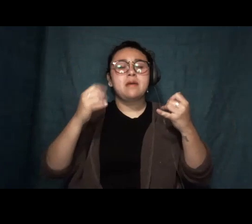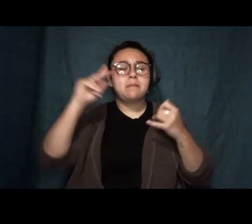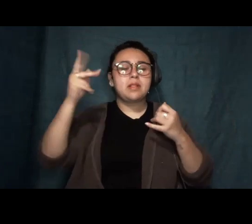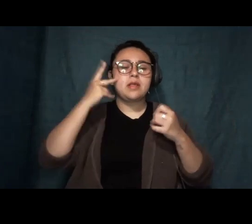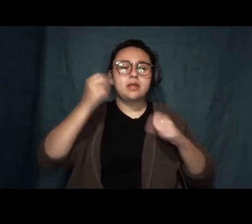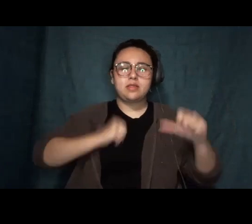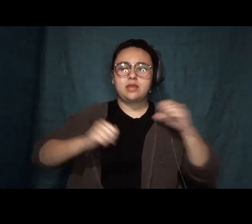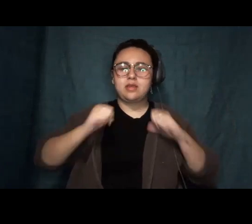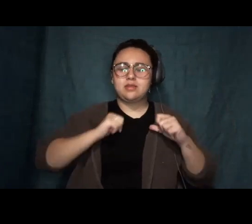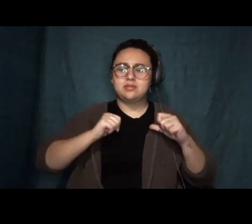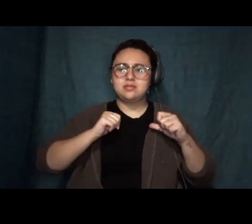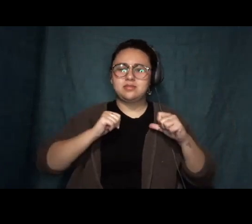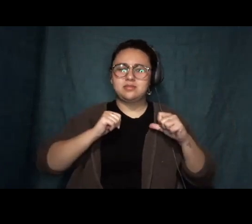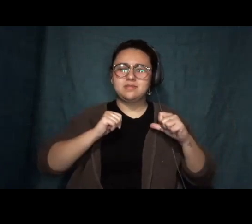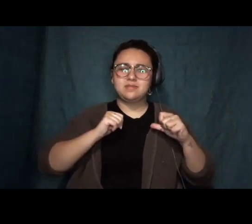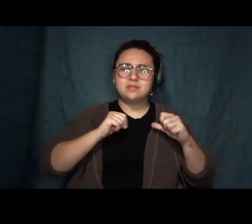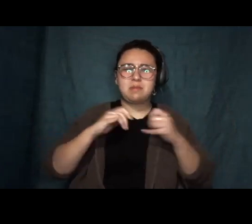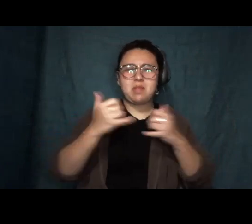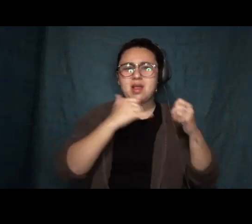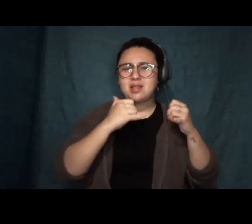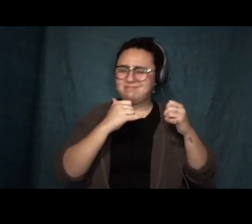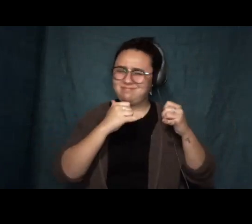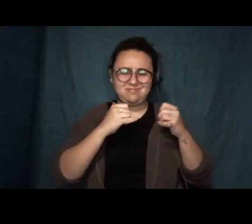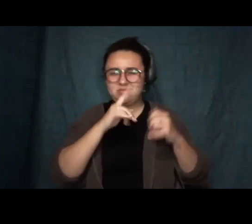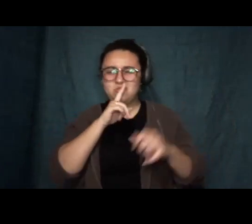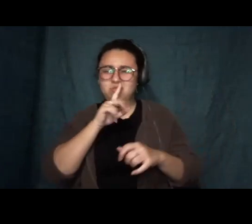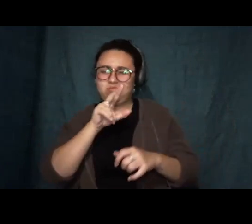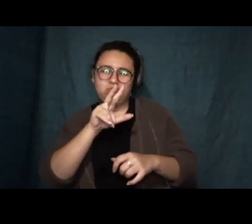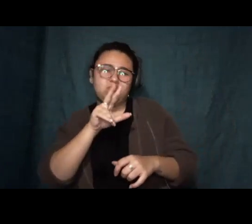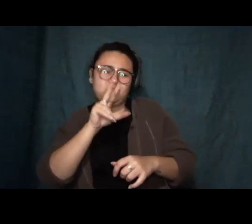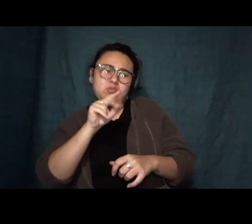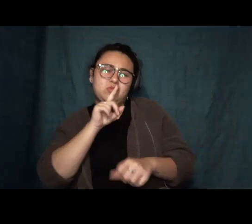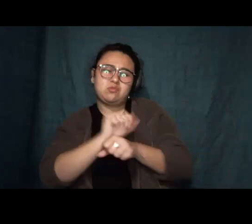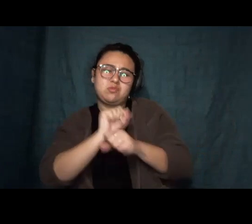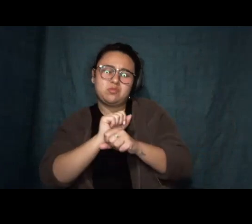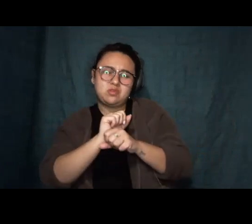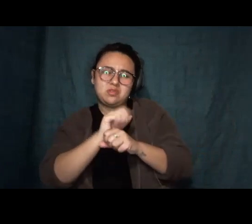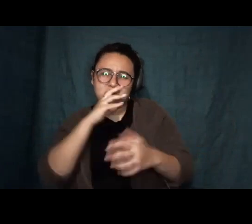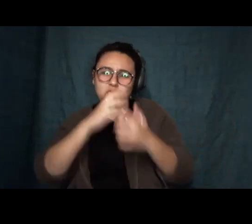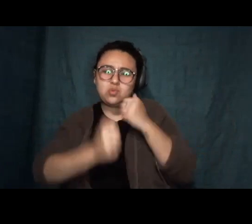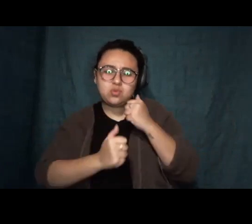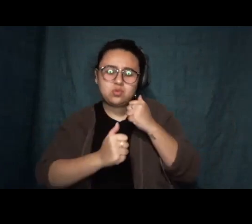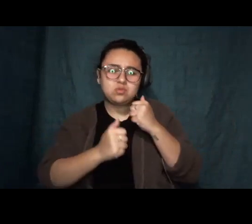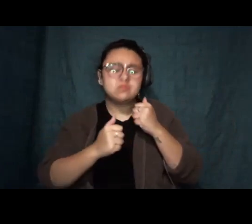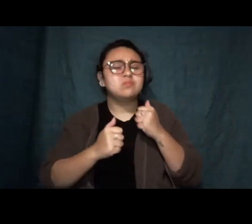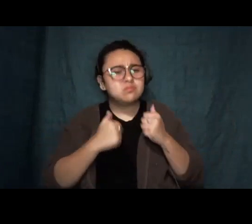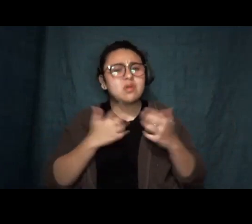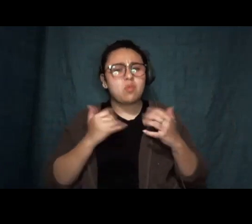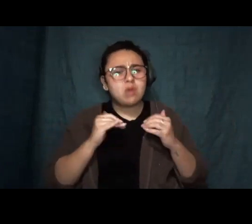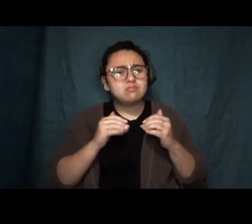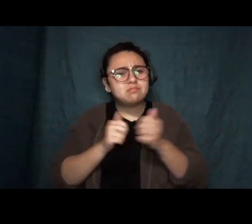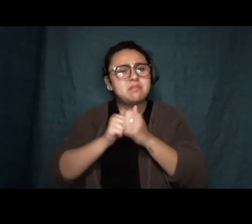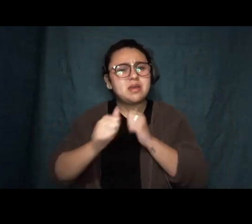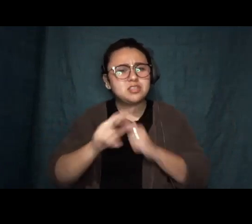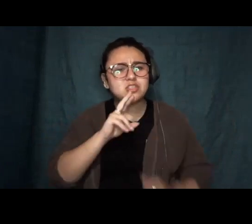I want to be spared as long as possible, preferably past the age of 30. I wash my hands